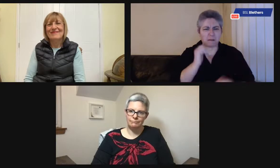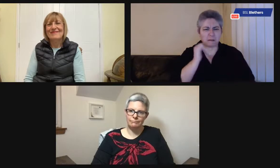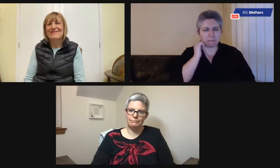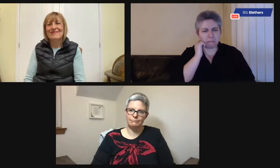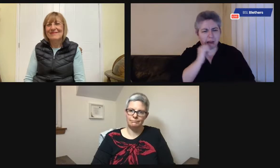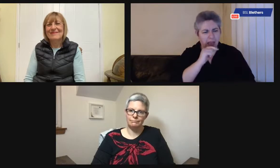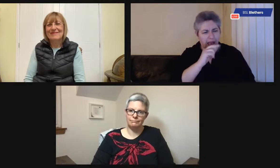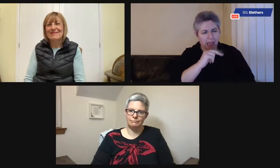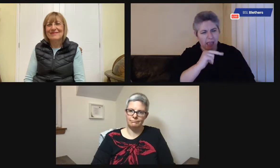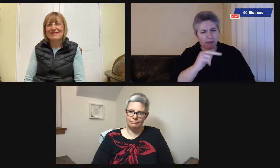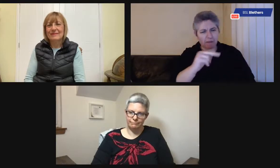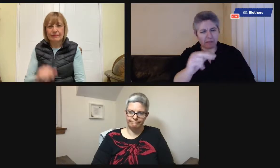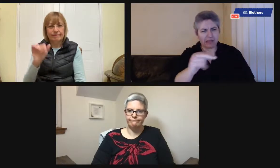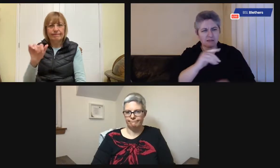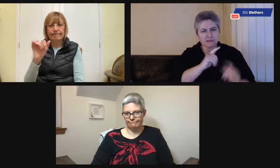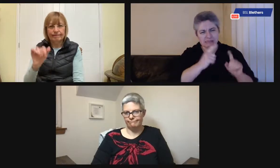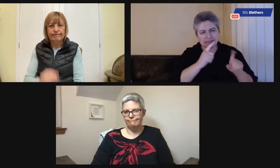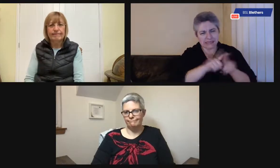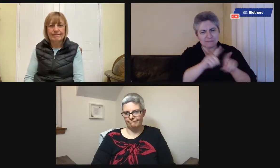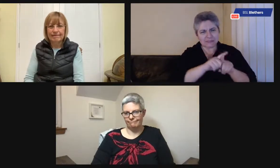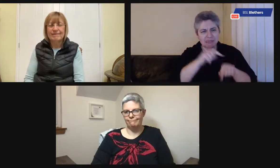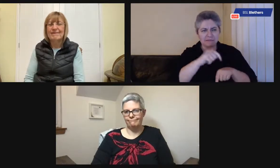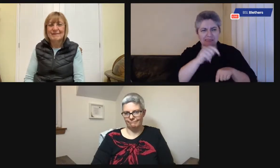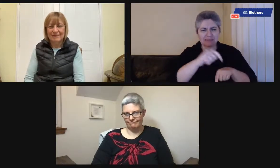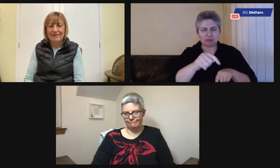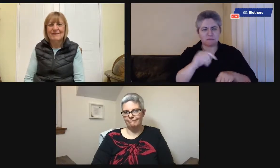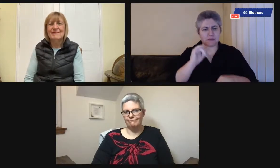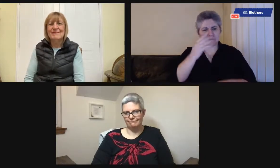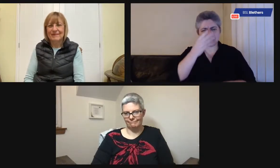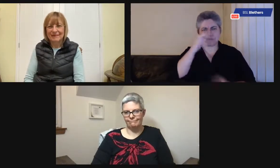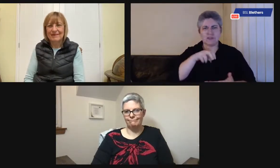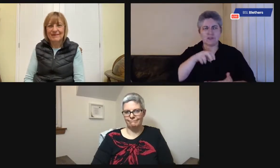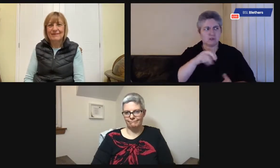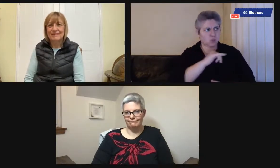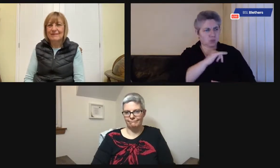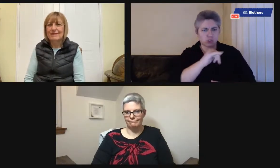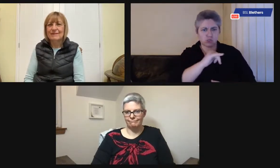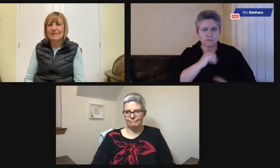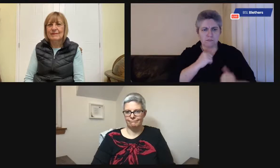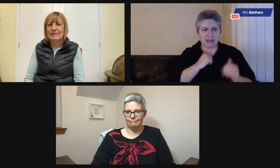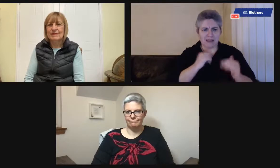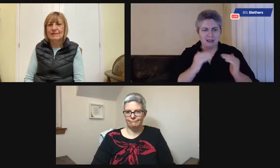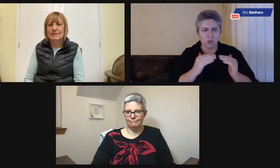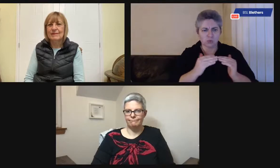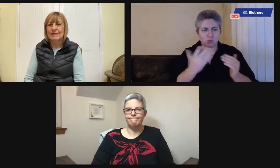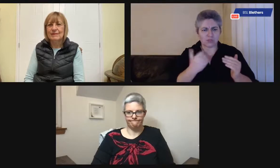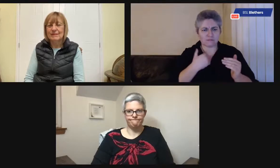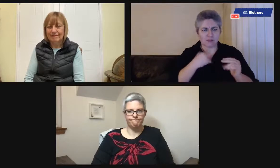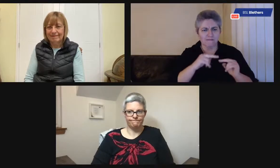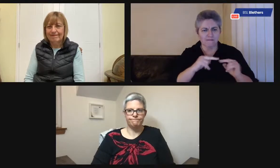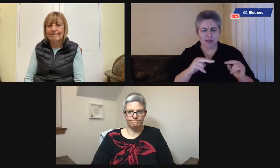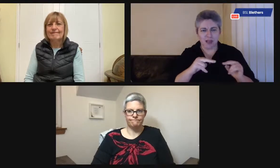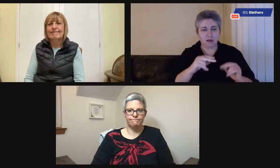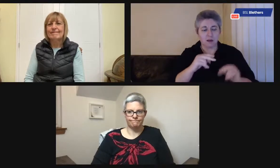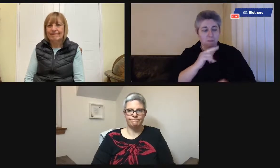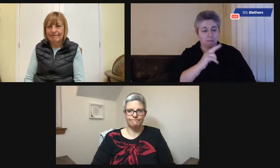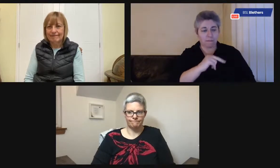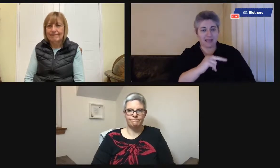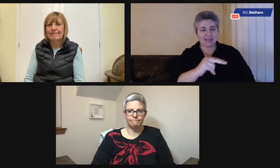you know, fences along the street, the fence can be black. everybody's